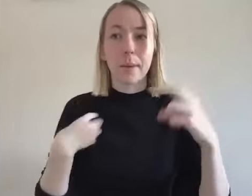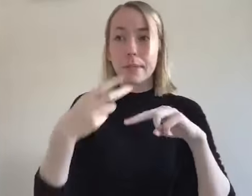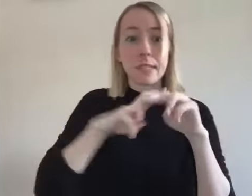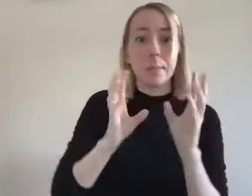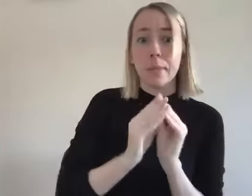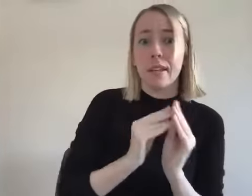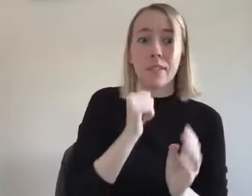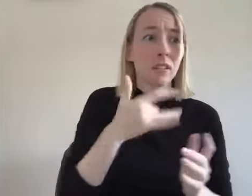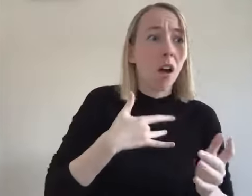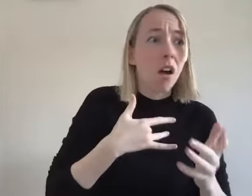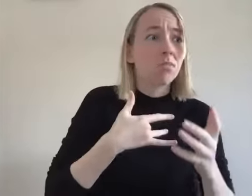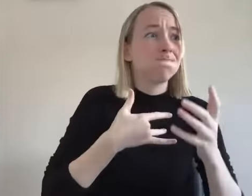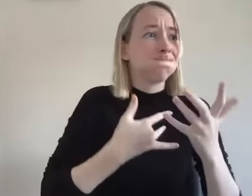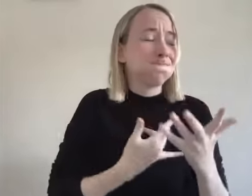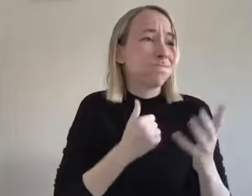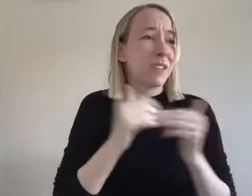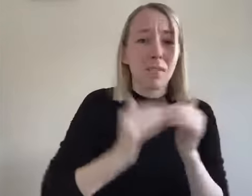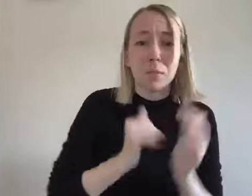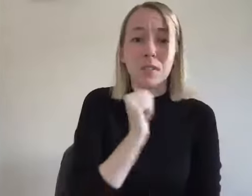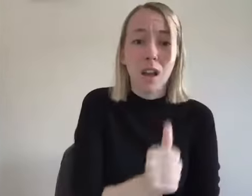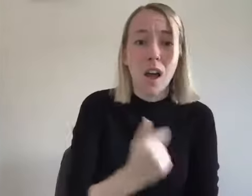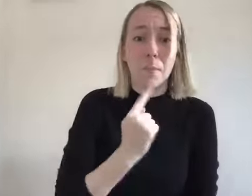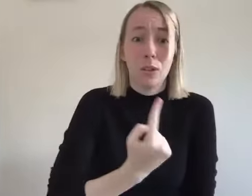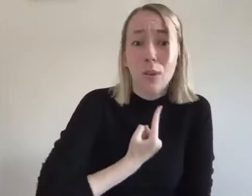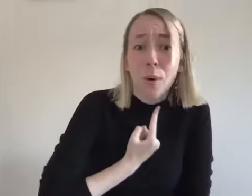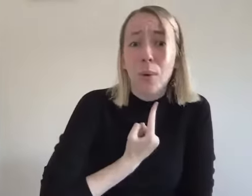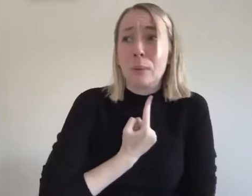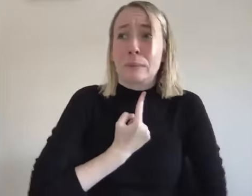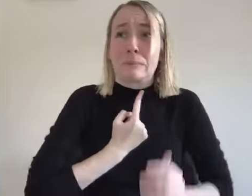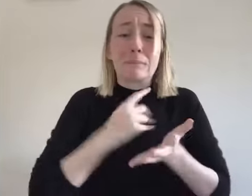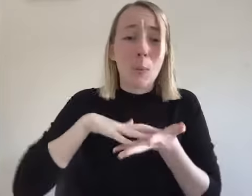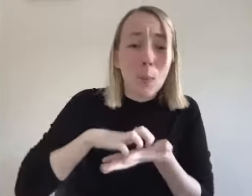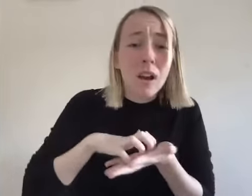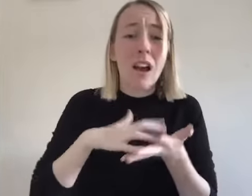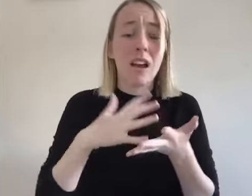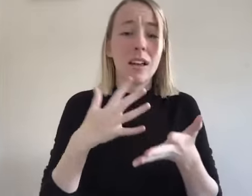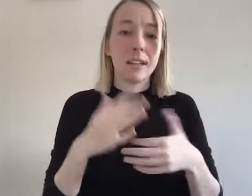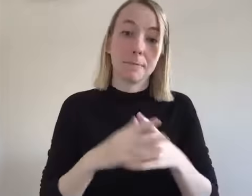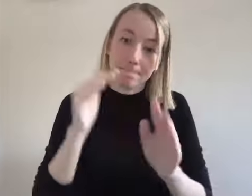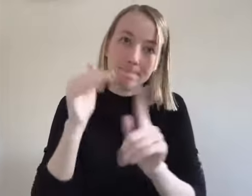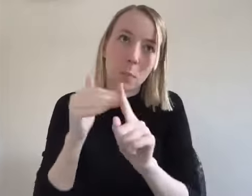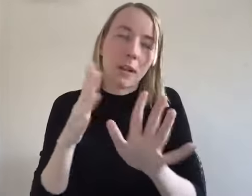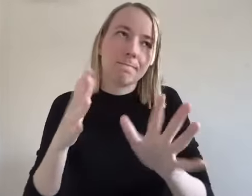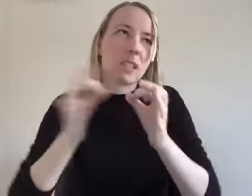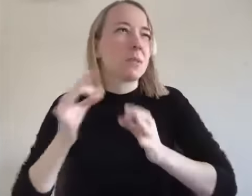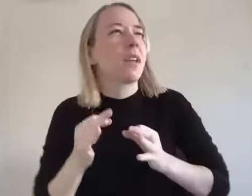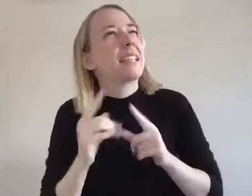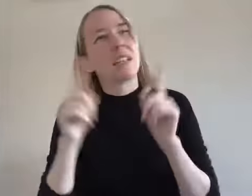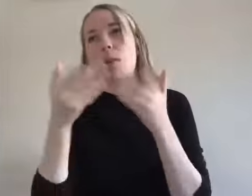was in meetings feeling really uncomfortable feeling like i was the only one i was a special snowflake i mean mind you i'll just put this way